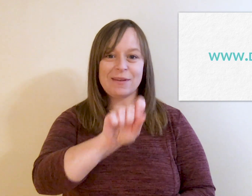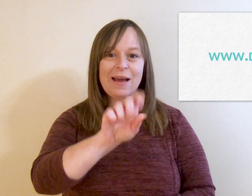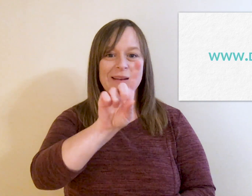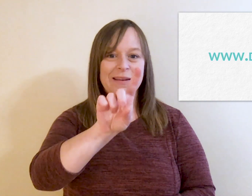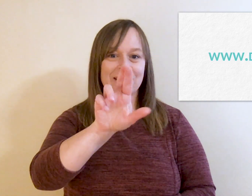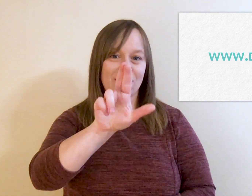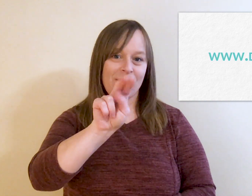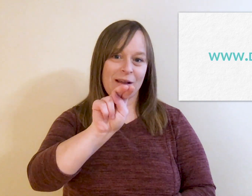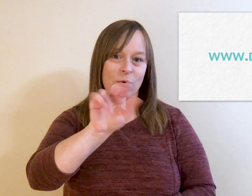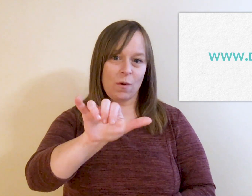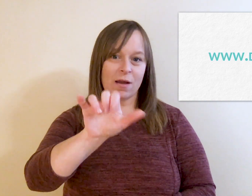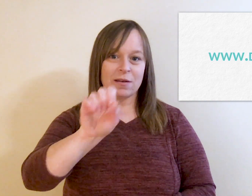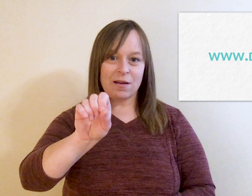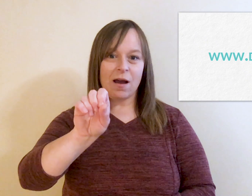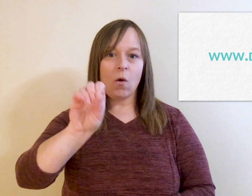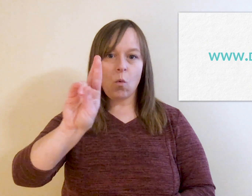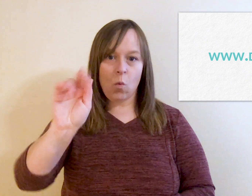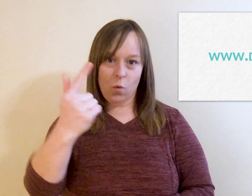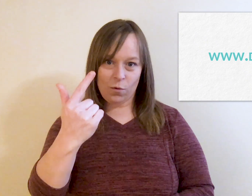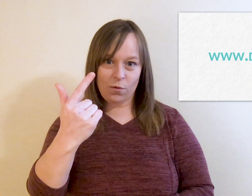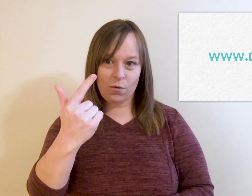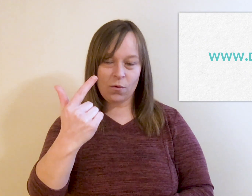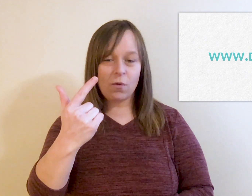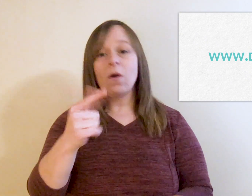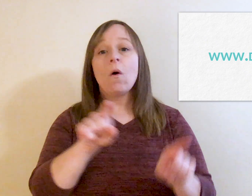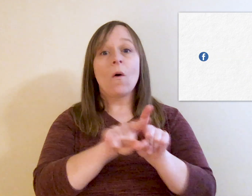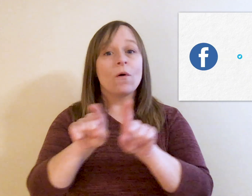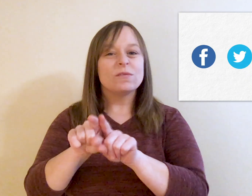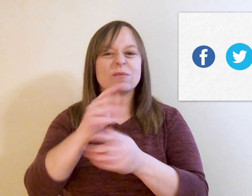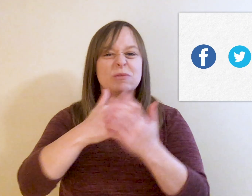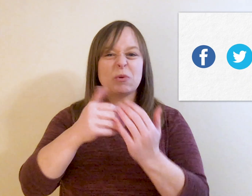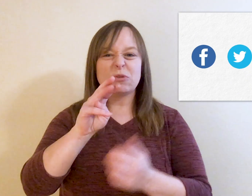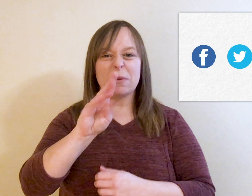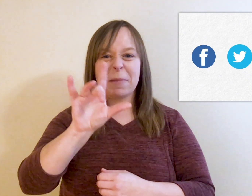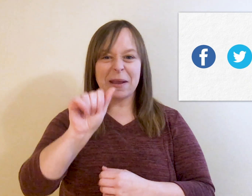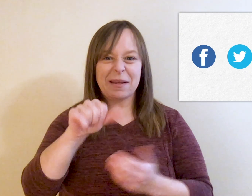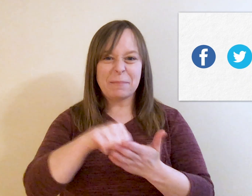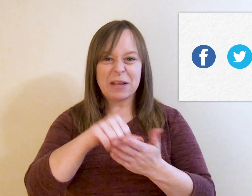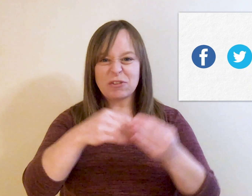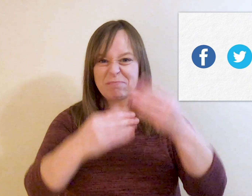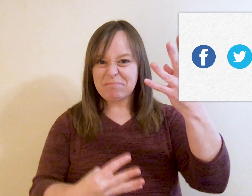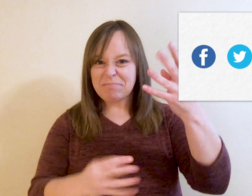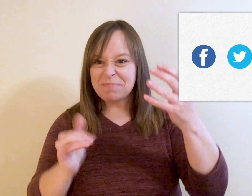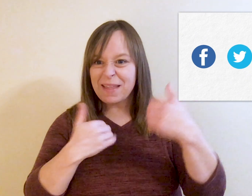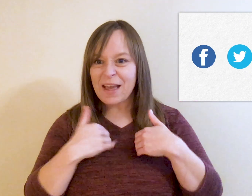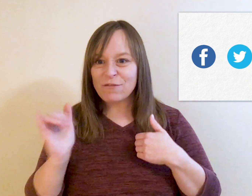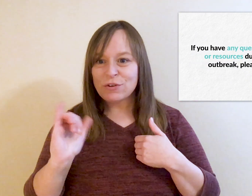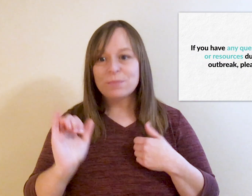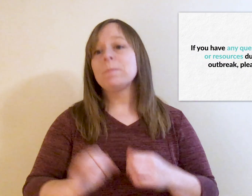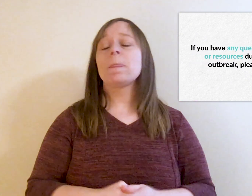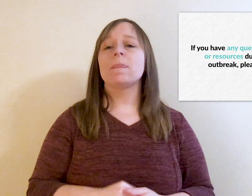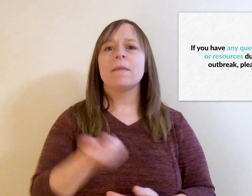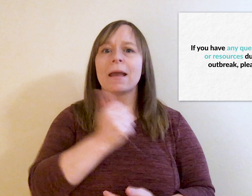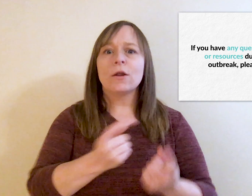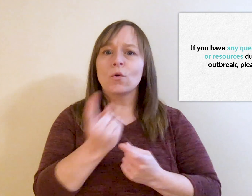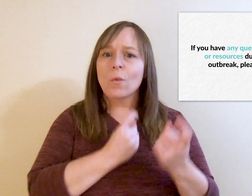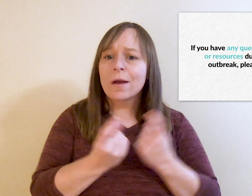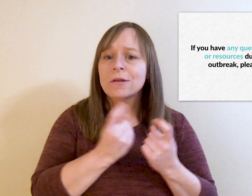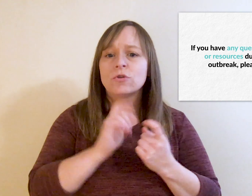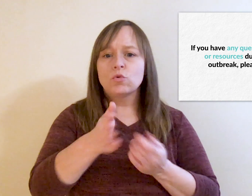.drny.org, and social media pages. If you have any questions